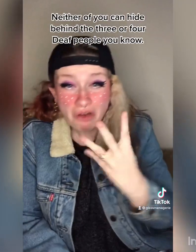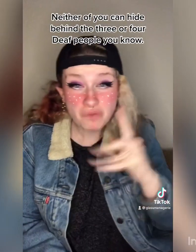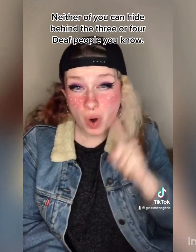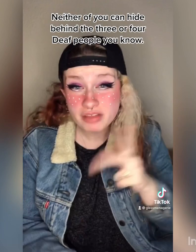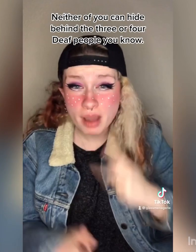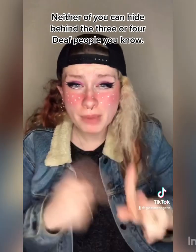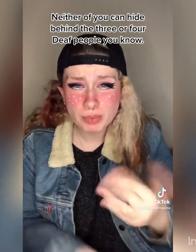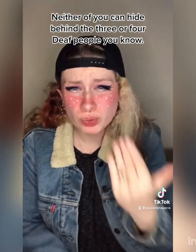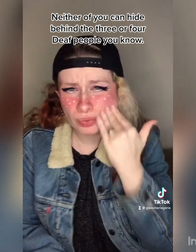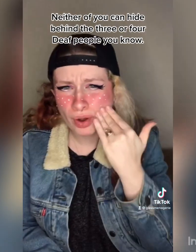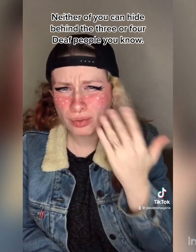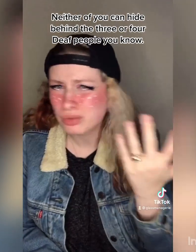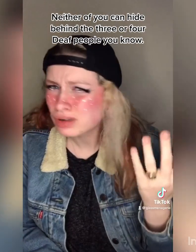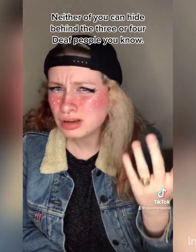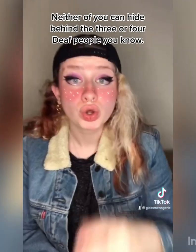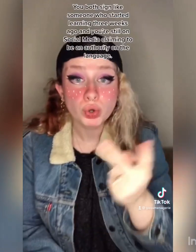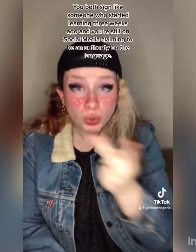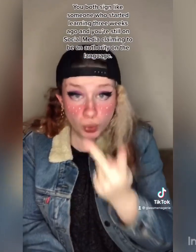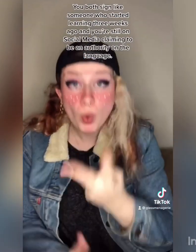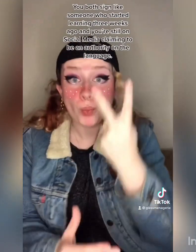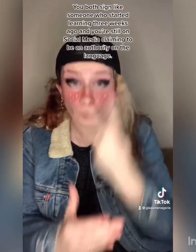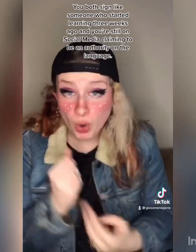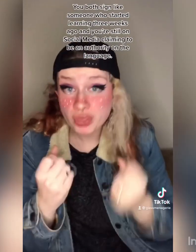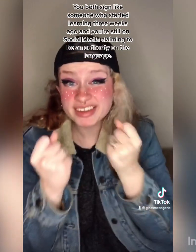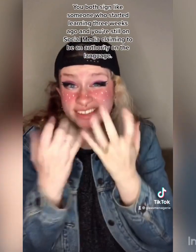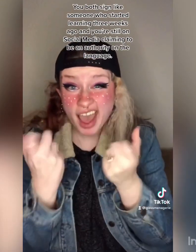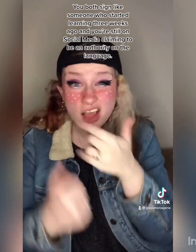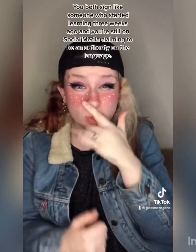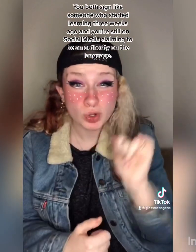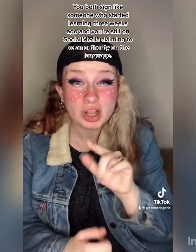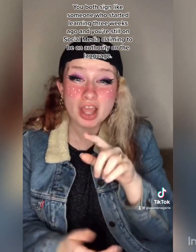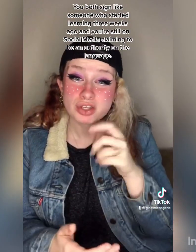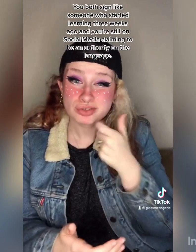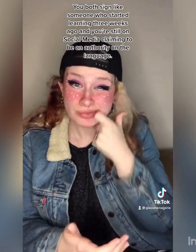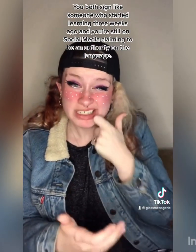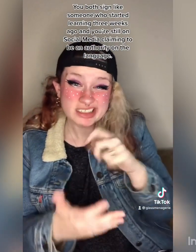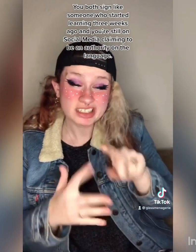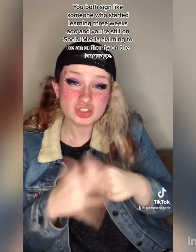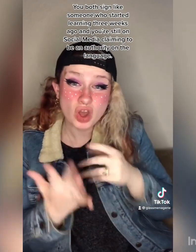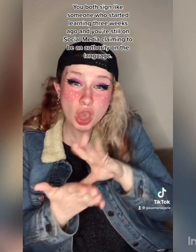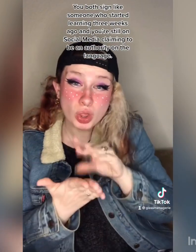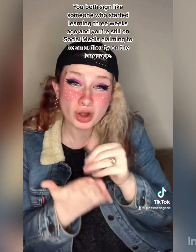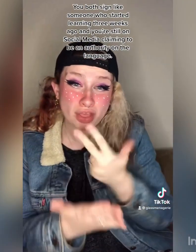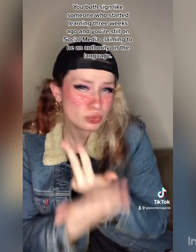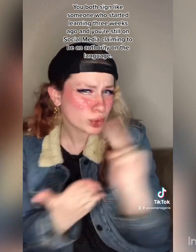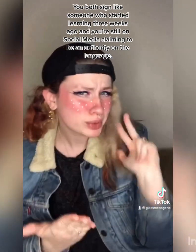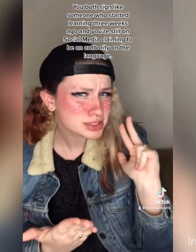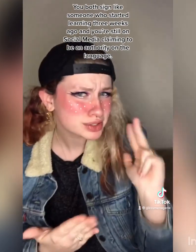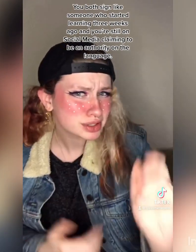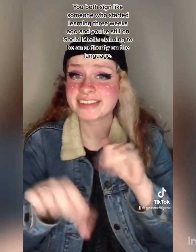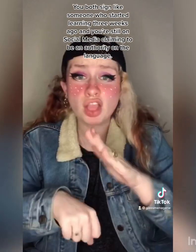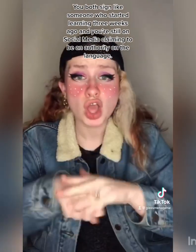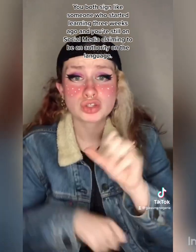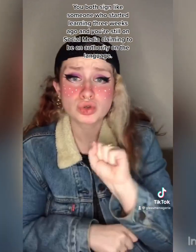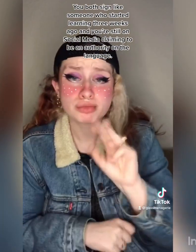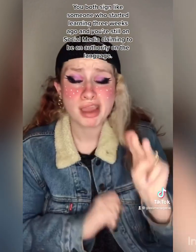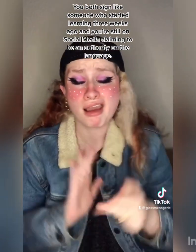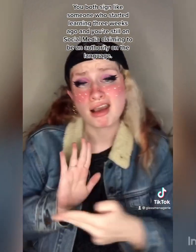or four deaf people that you know. You both sign like somebody who started learning three weeks ago, and you're still on social media